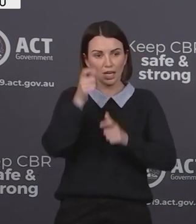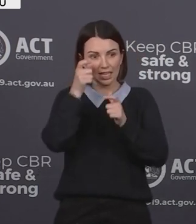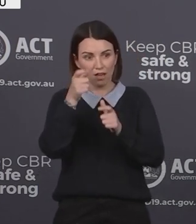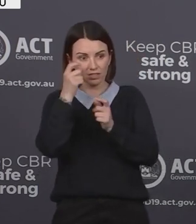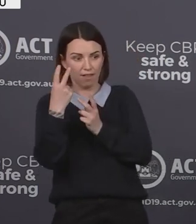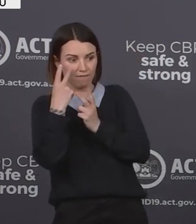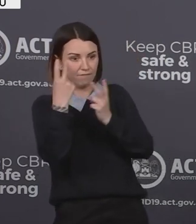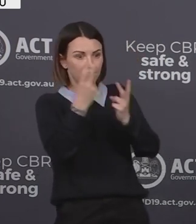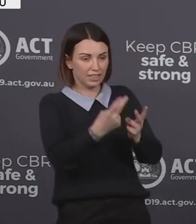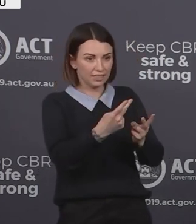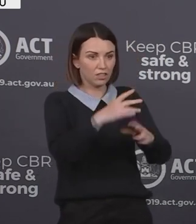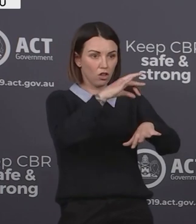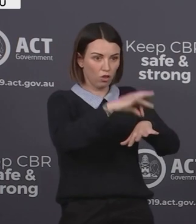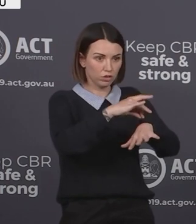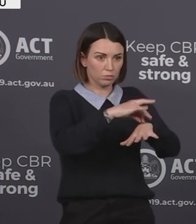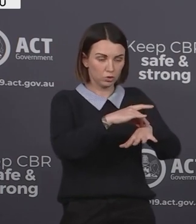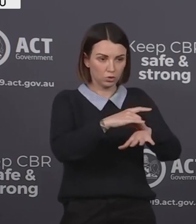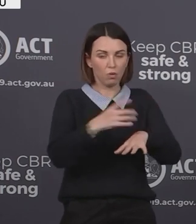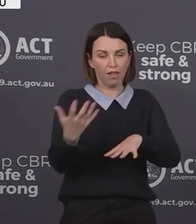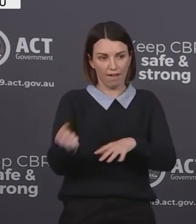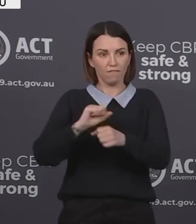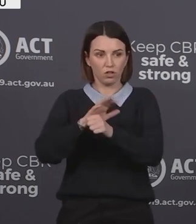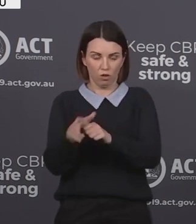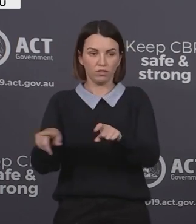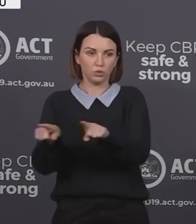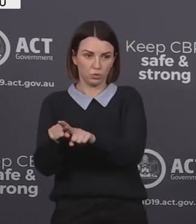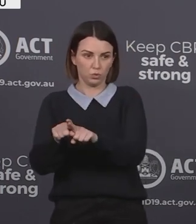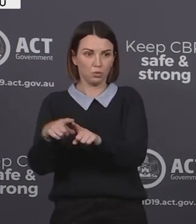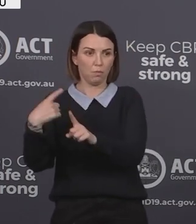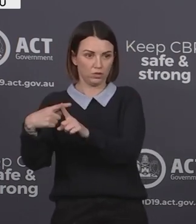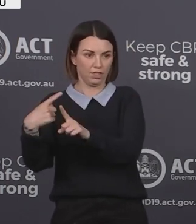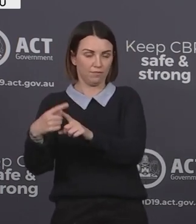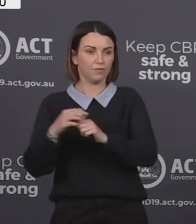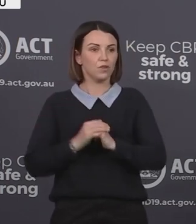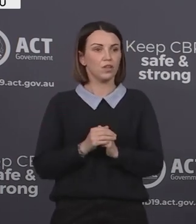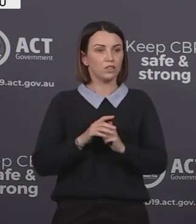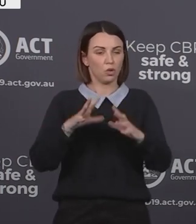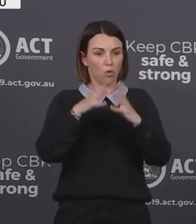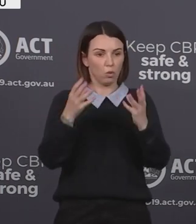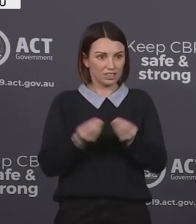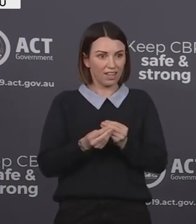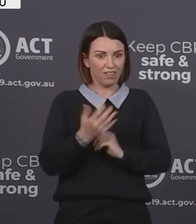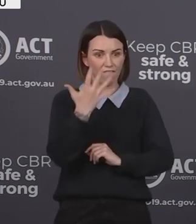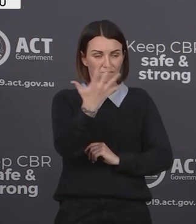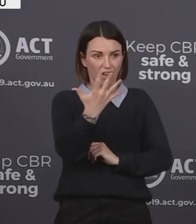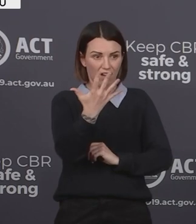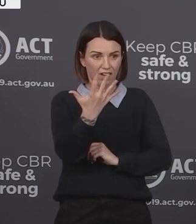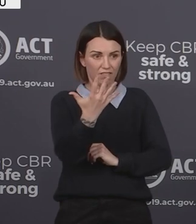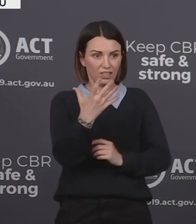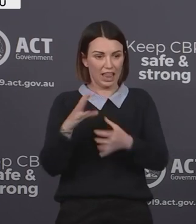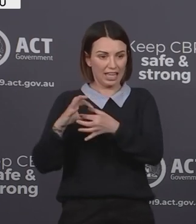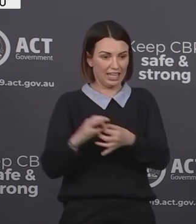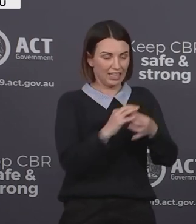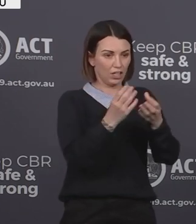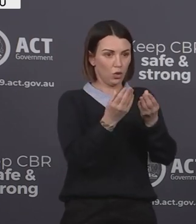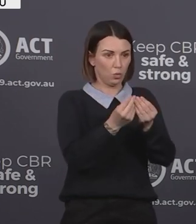visiting the unit have tested positive for COVID-19. So this is a total of five cases now associated